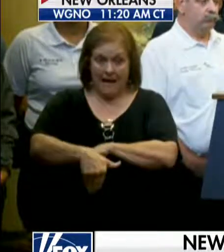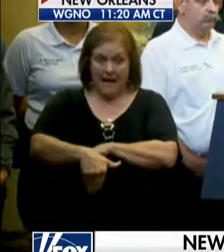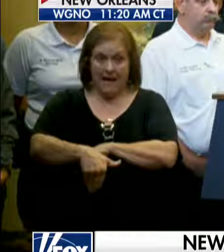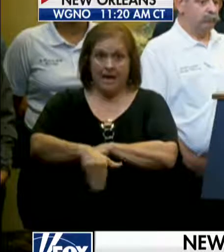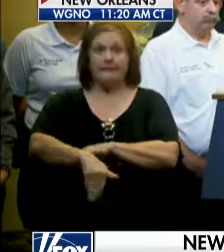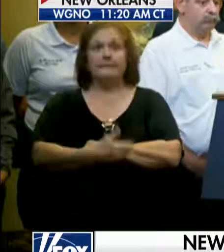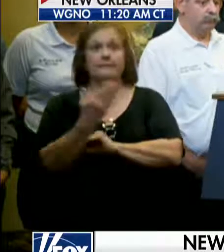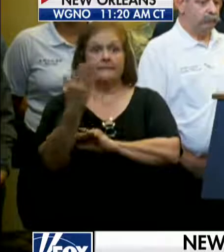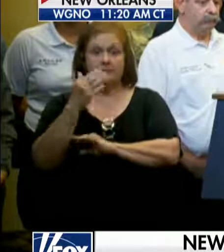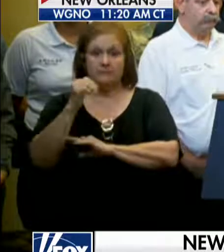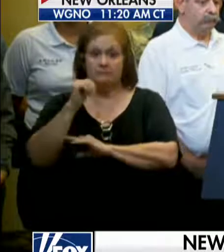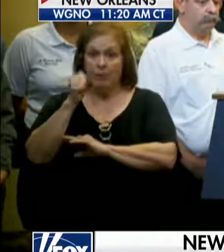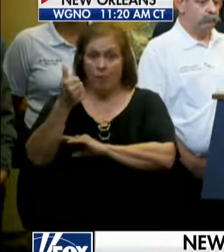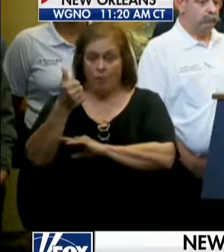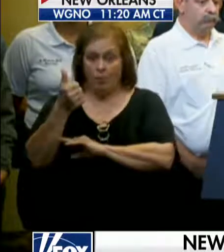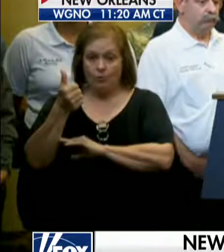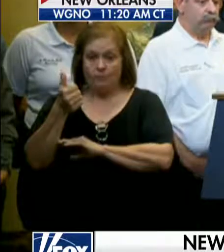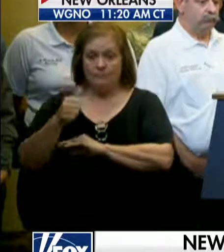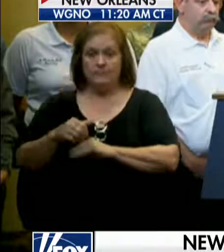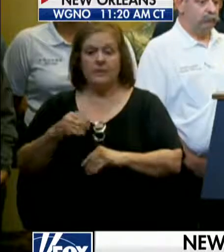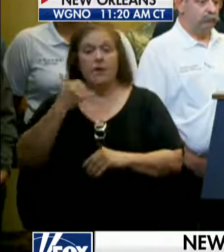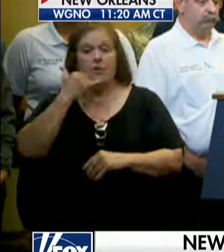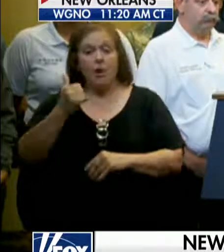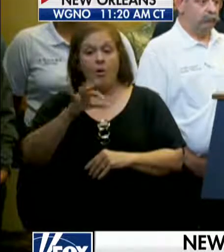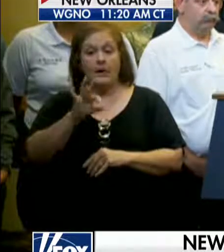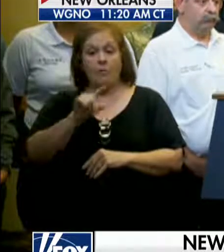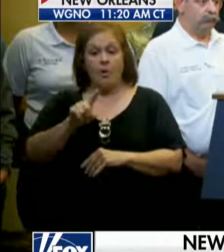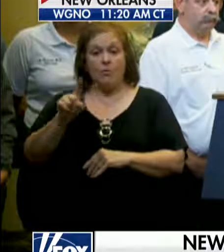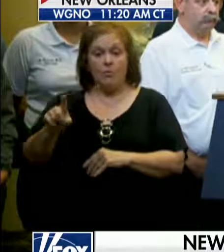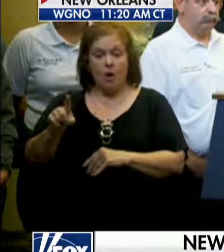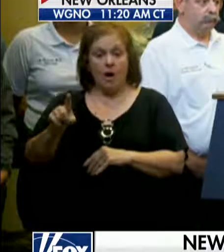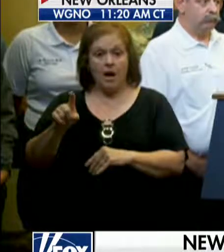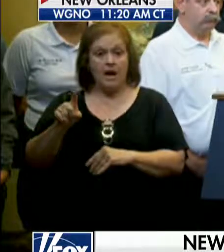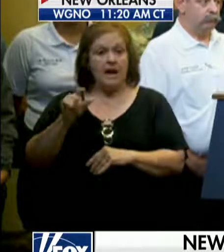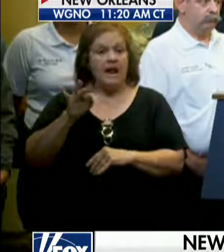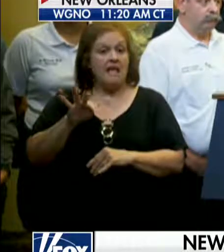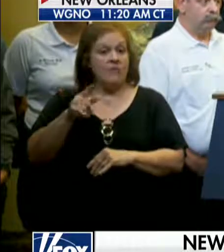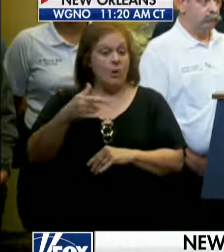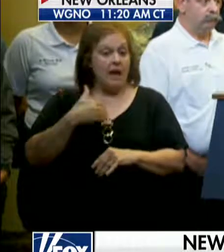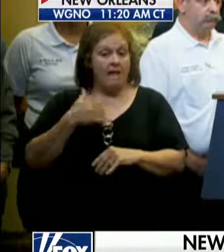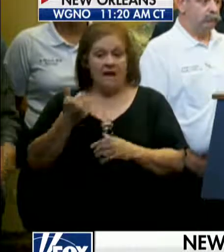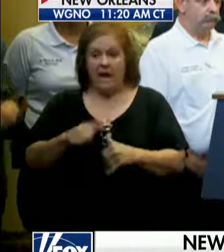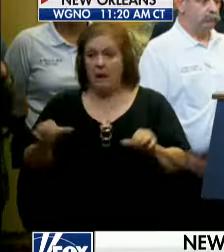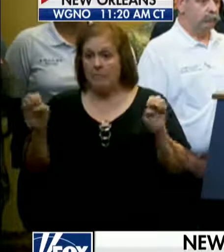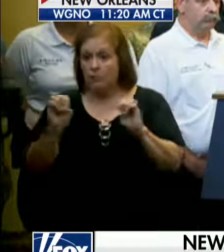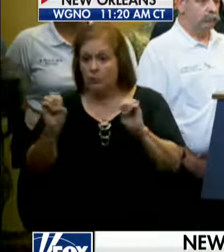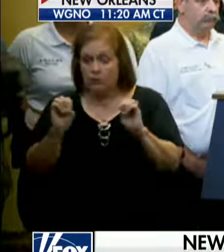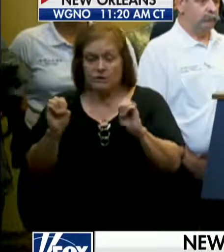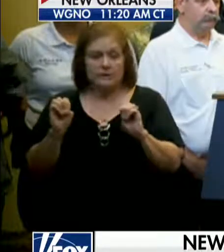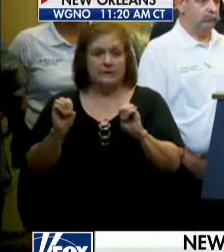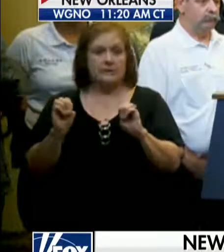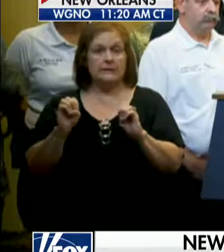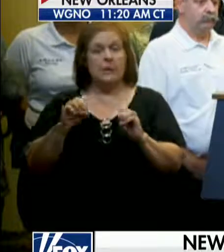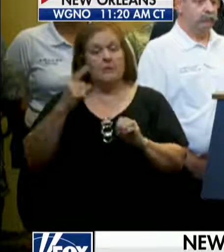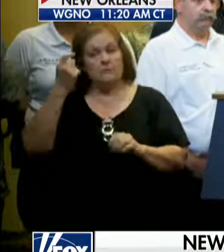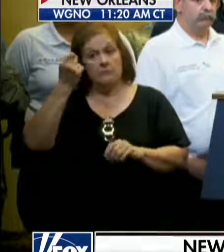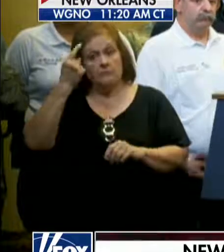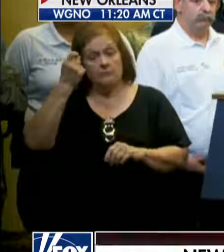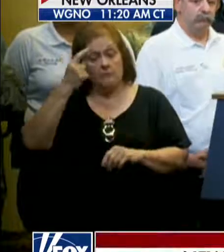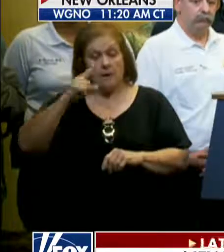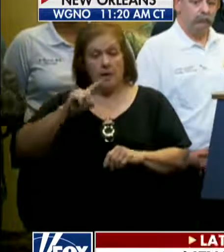into tomorrow. Call 911 for any emergencies, emergencies only.